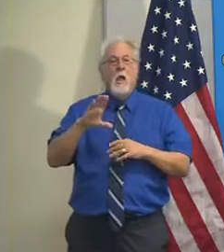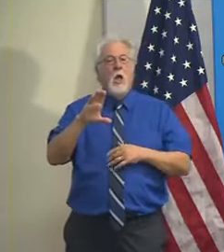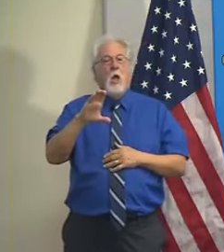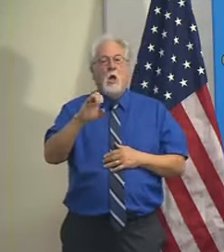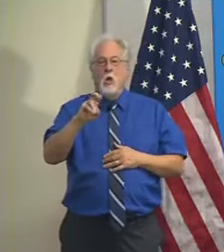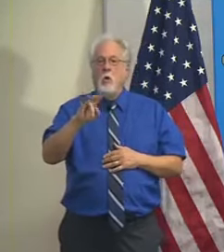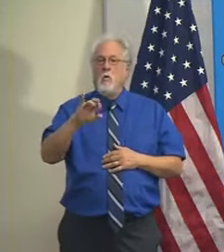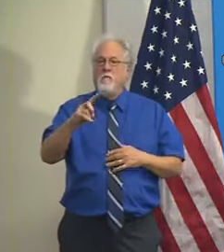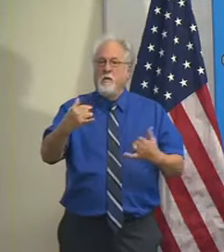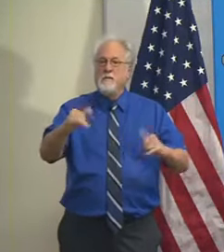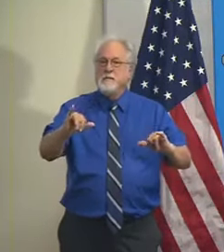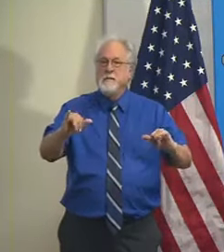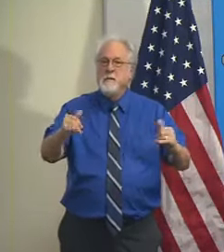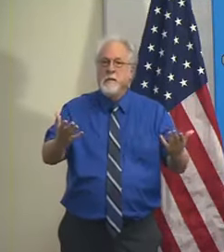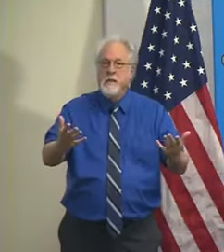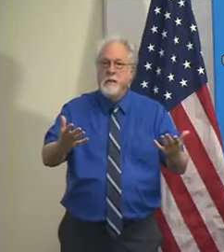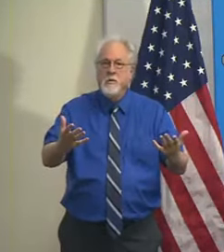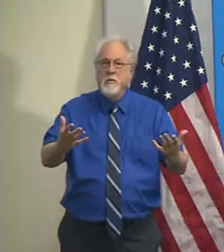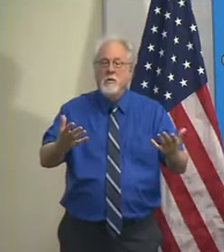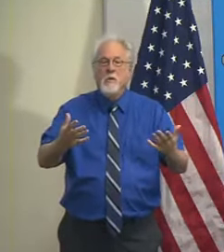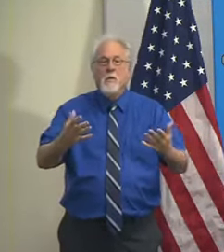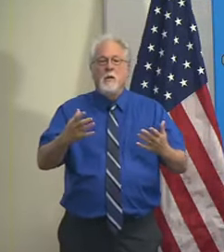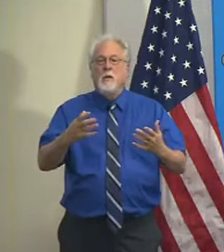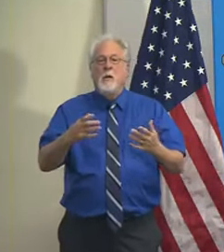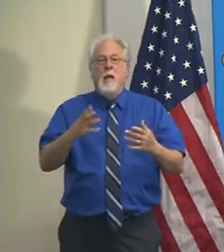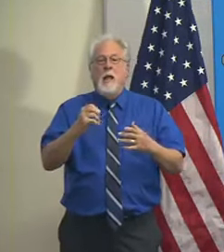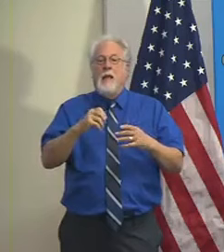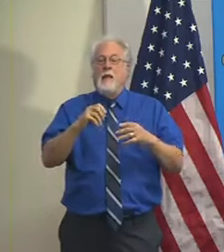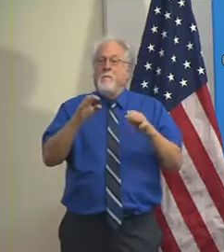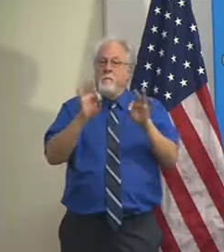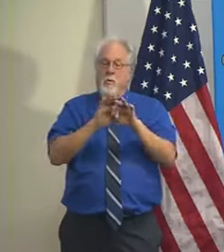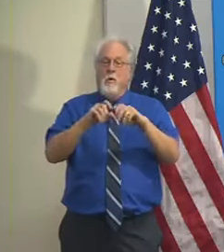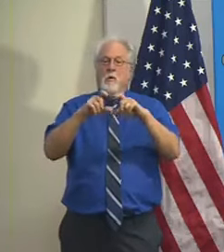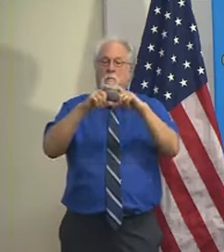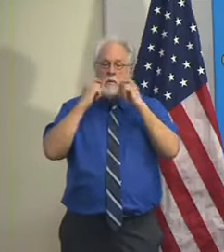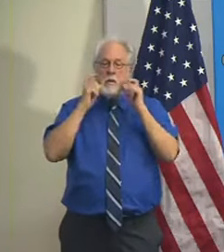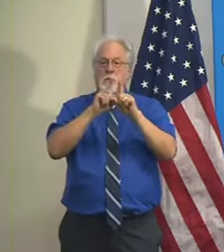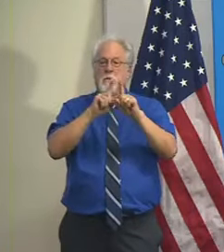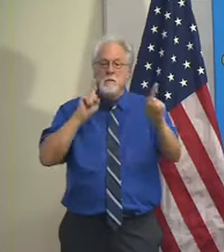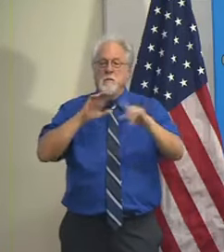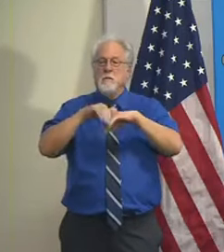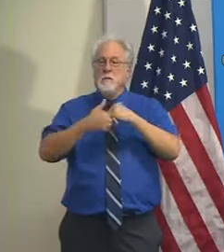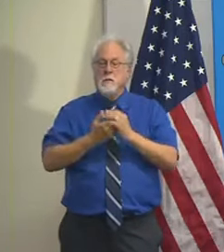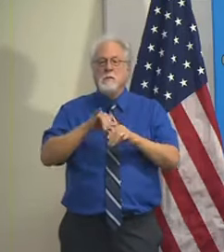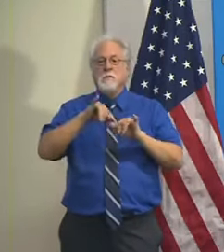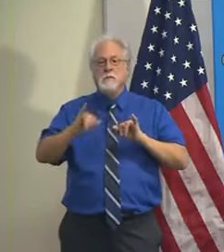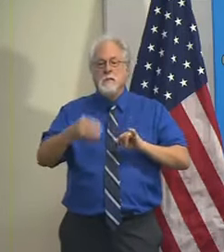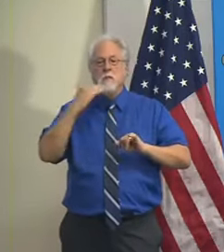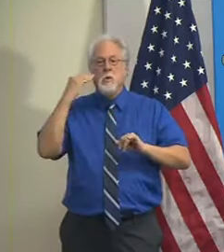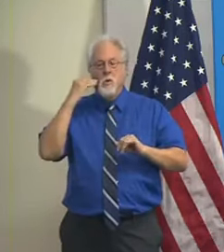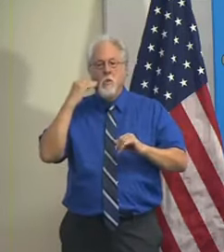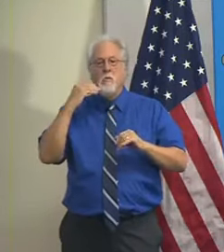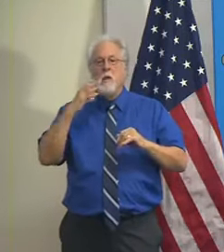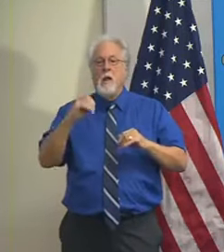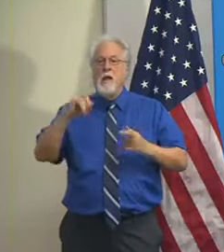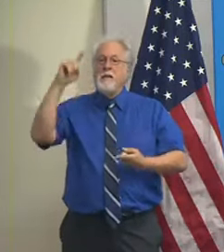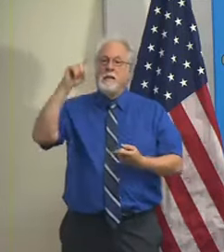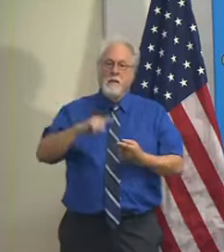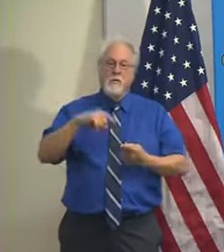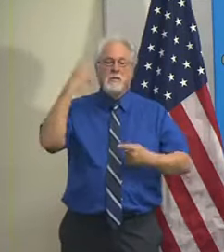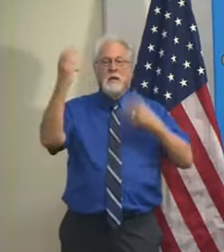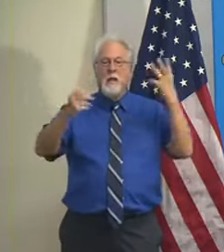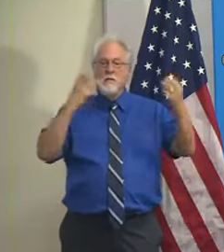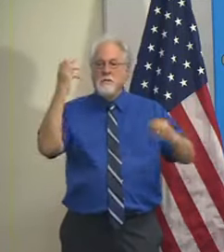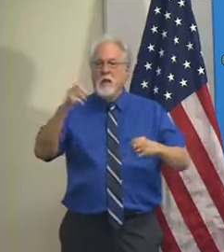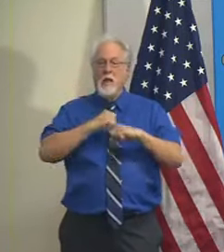here and the essentials remain essential around wearing masks and keeping distance and washing hands and staying home when you're sick and decreasing your